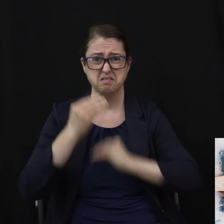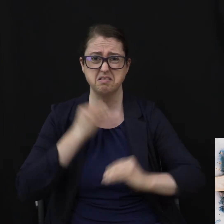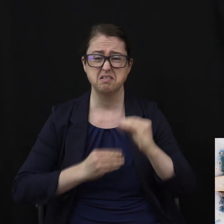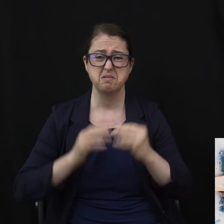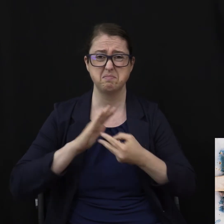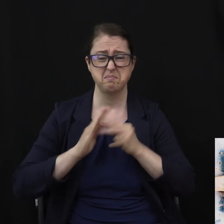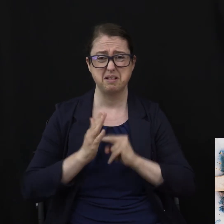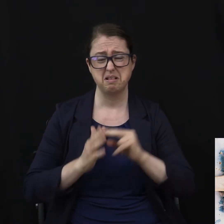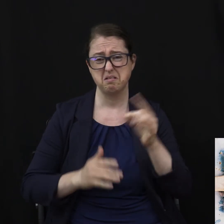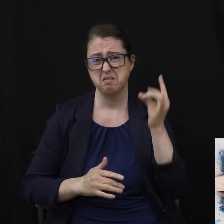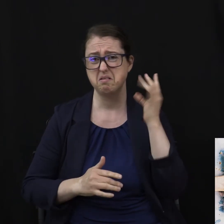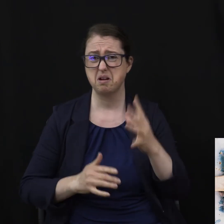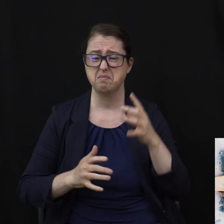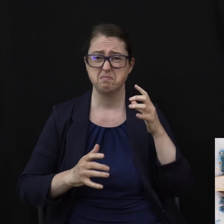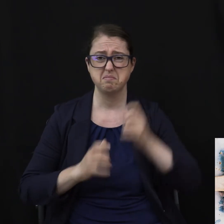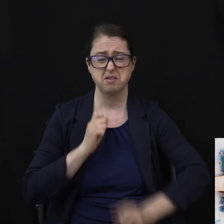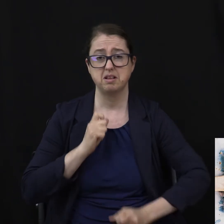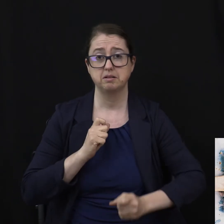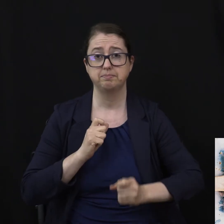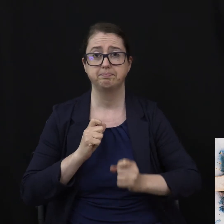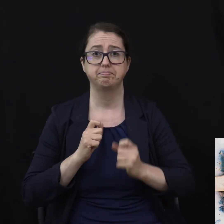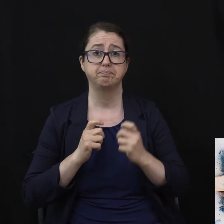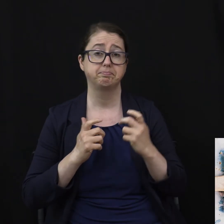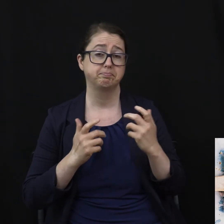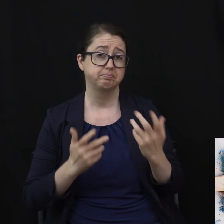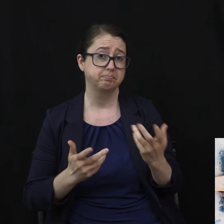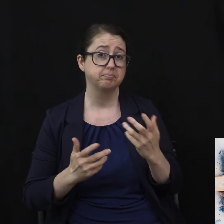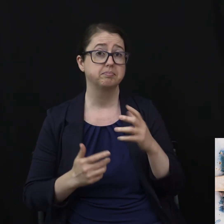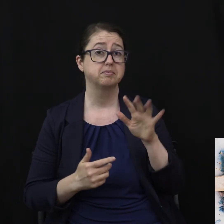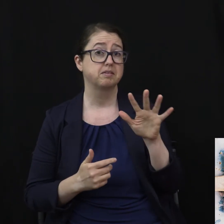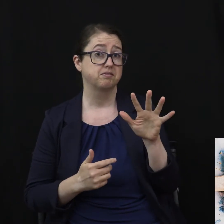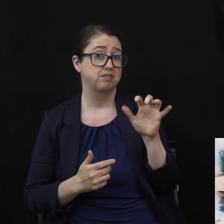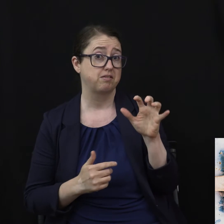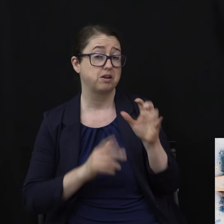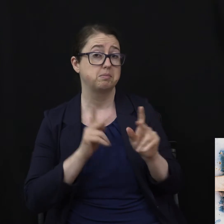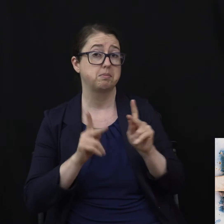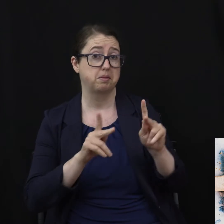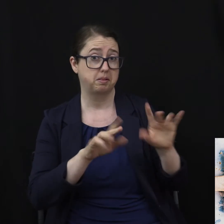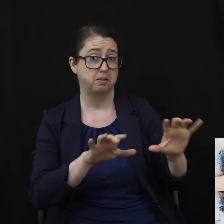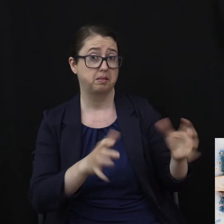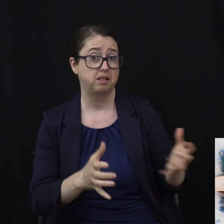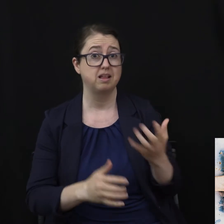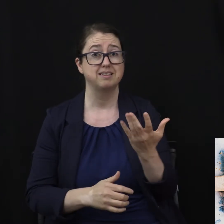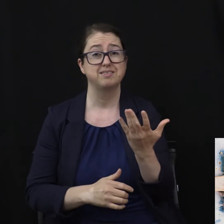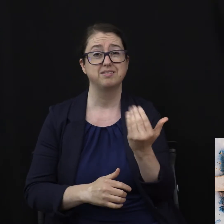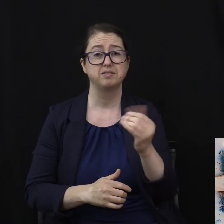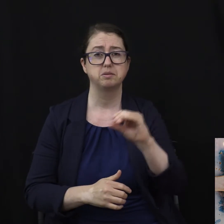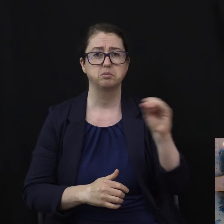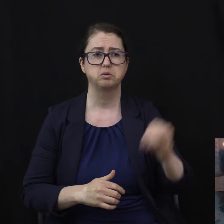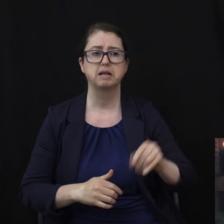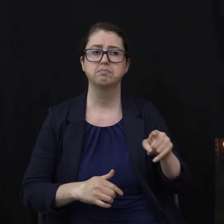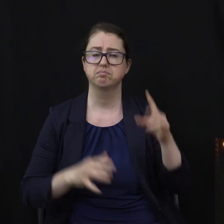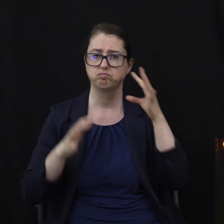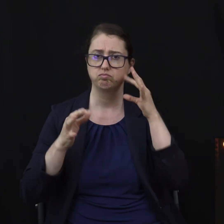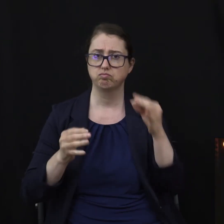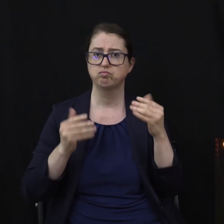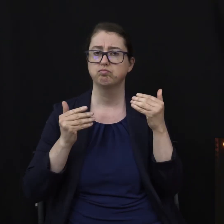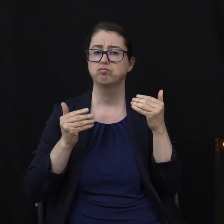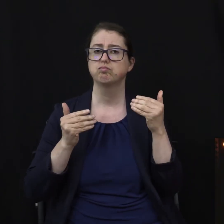Well, out of the 500 prisoners, 15% chose to continue with the standard American prison diet,